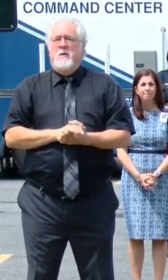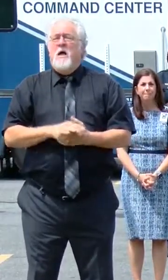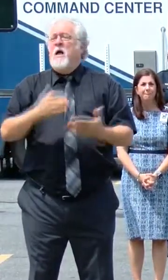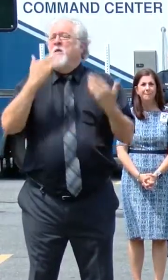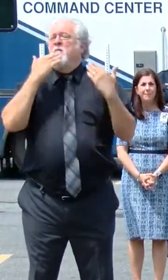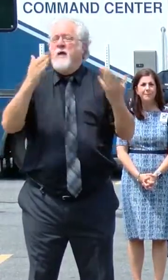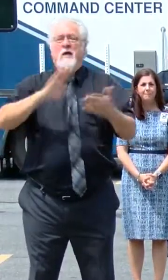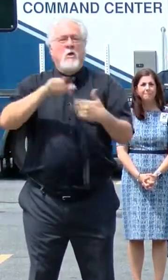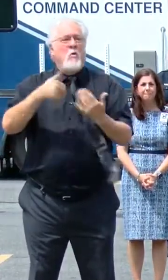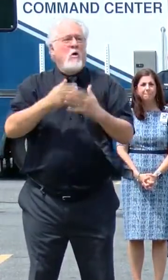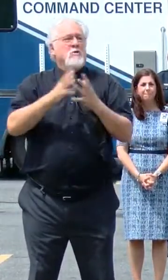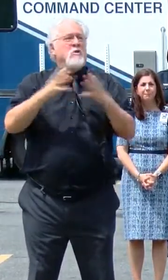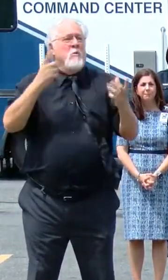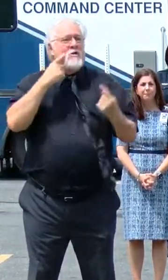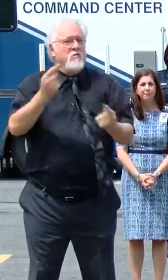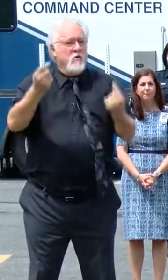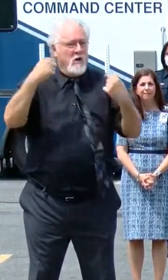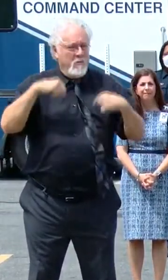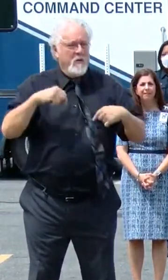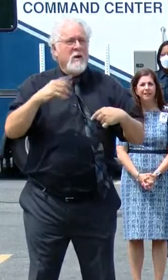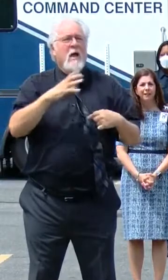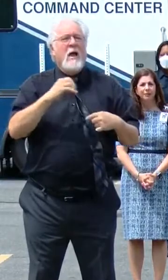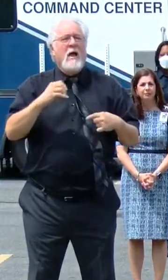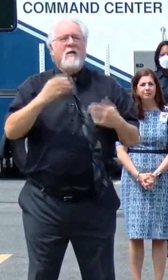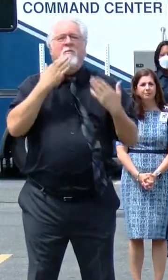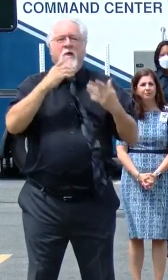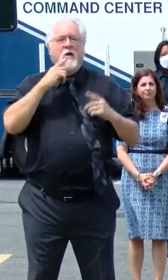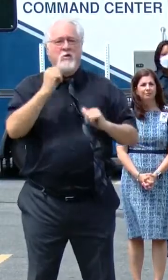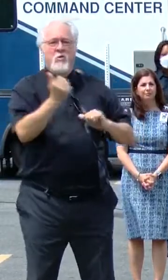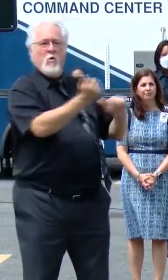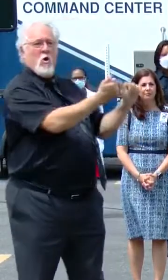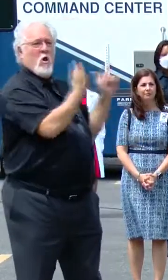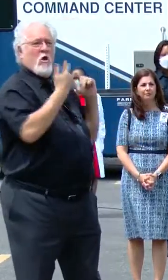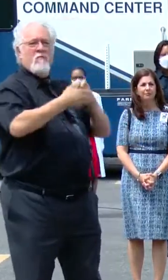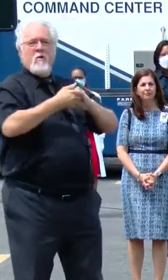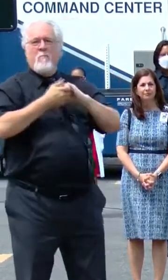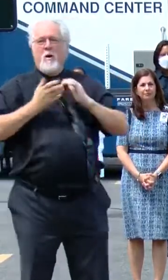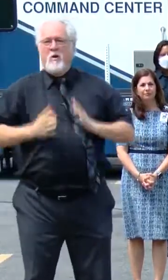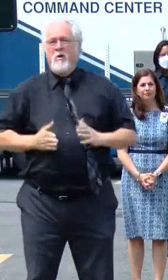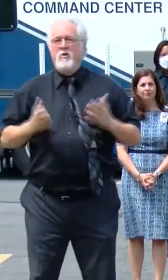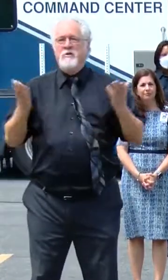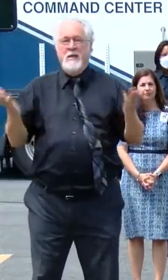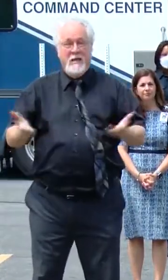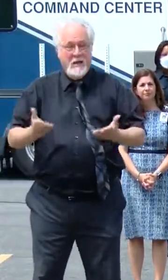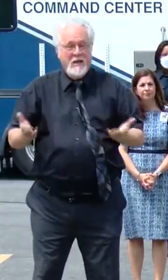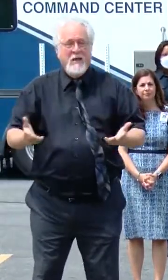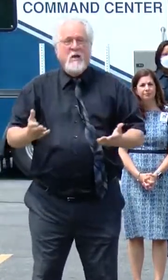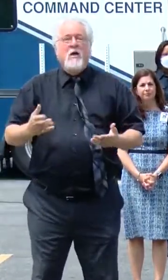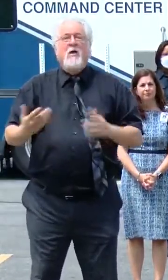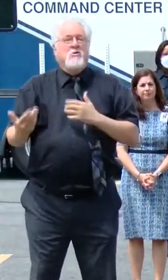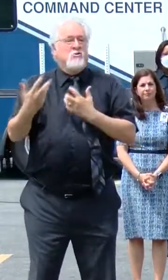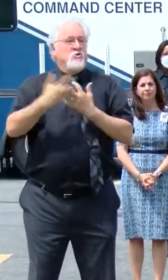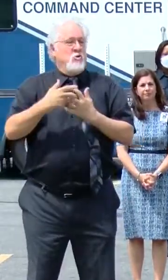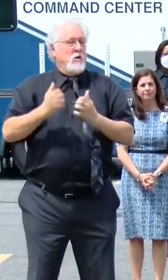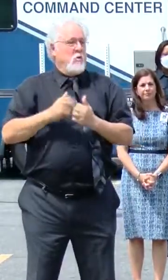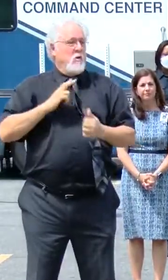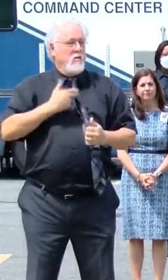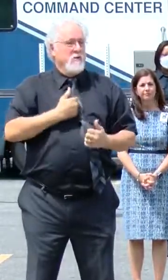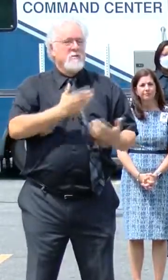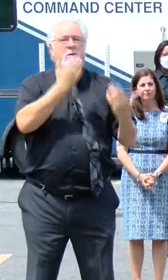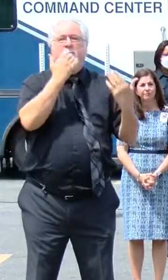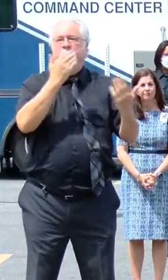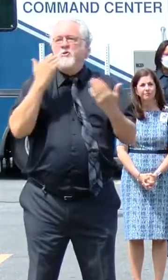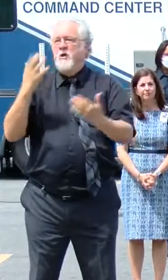Well, thank you all so much for coming out today. And thank you to all of our partners who are here joining us. We